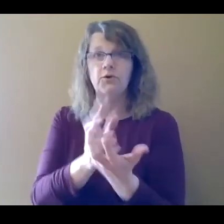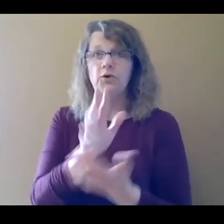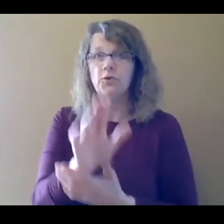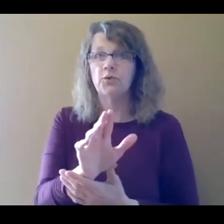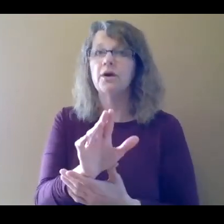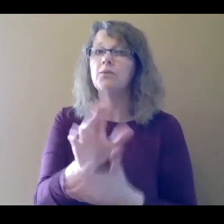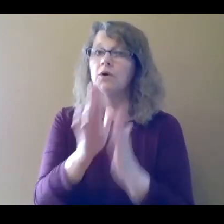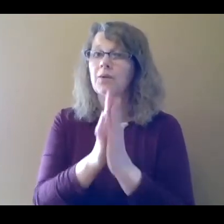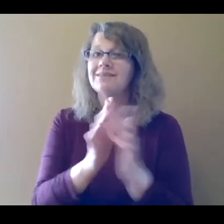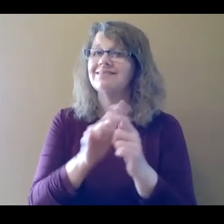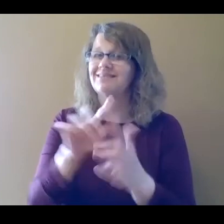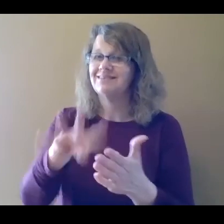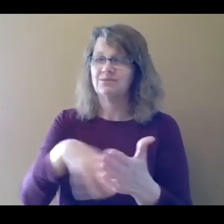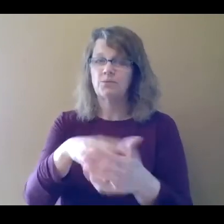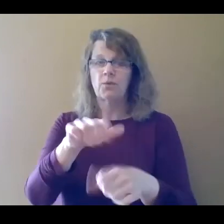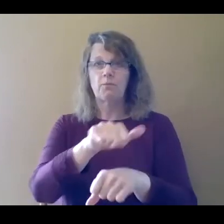an appointment to meet with me.